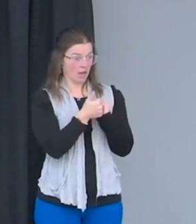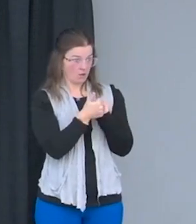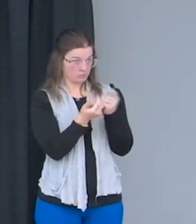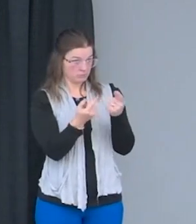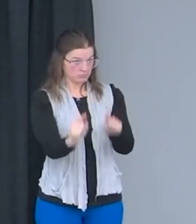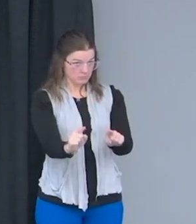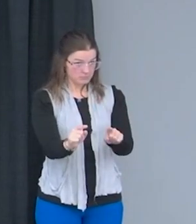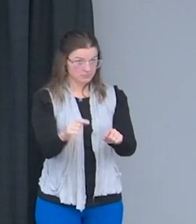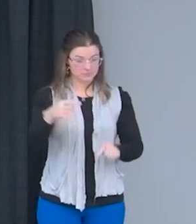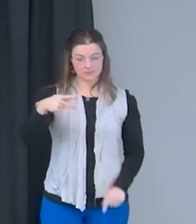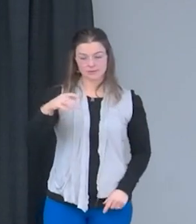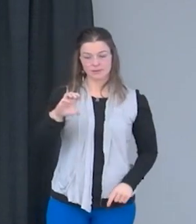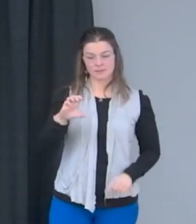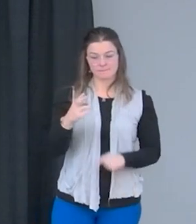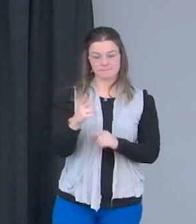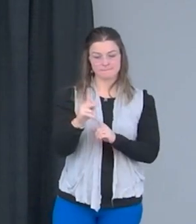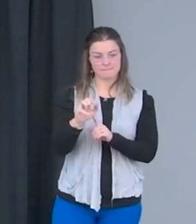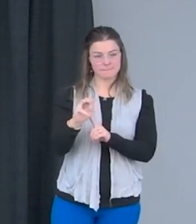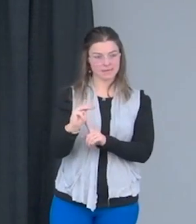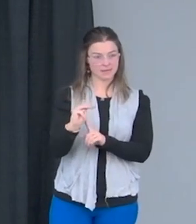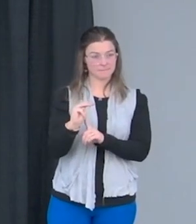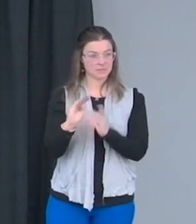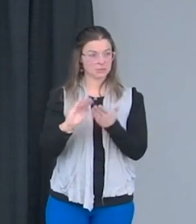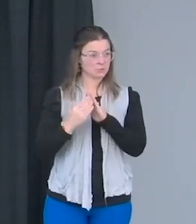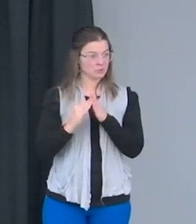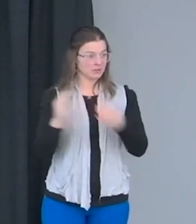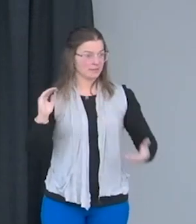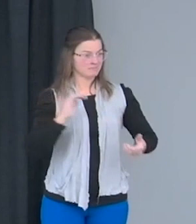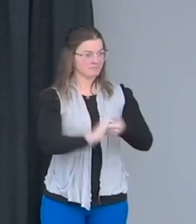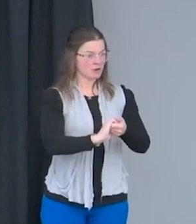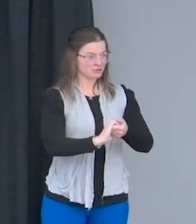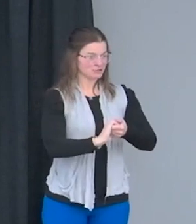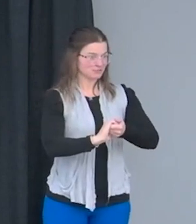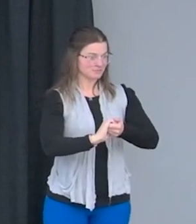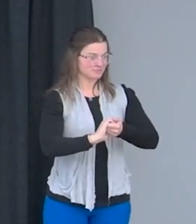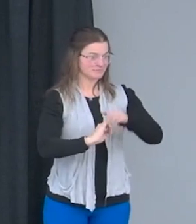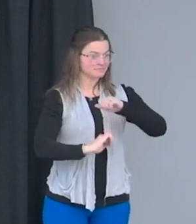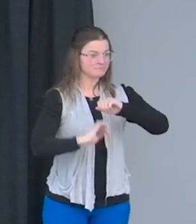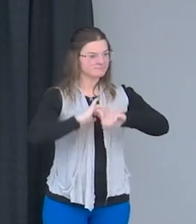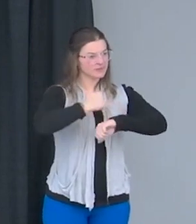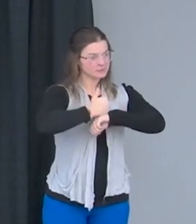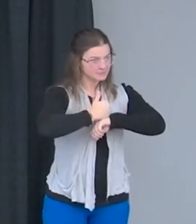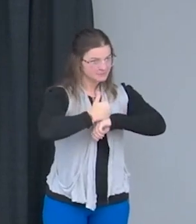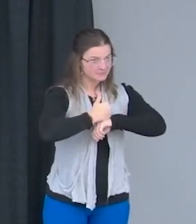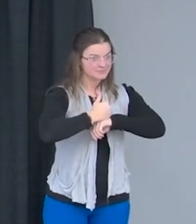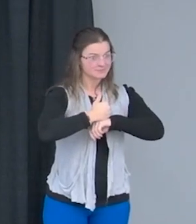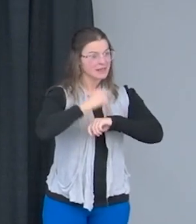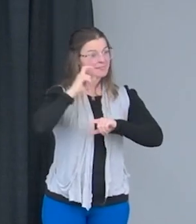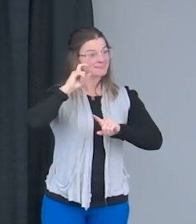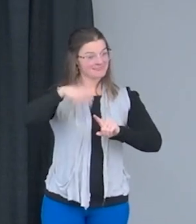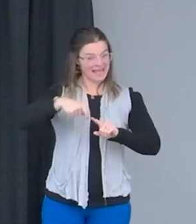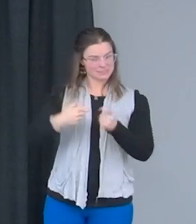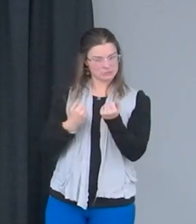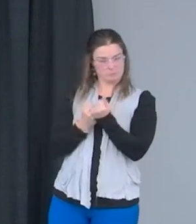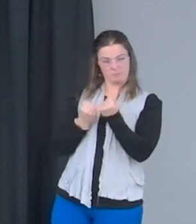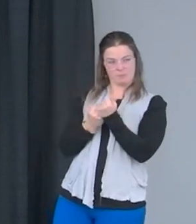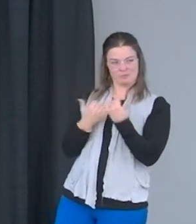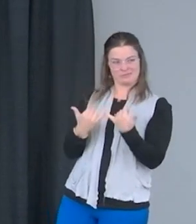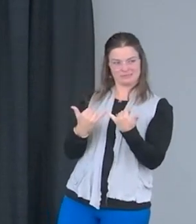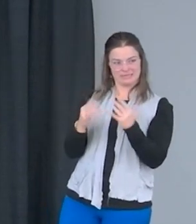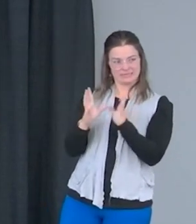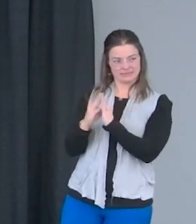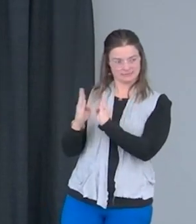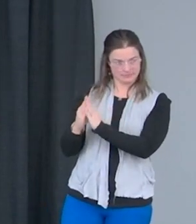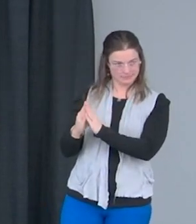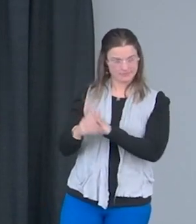through the Peckham Community Partnership Foundation, who has funded this speaker series event. But some of the other things that